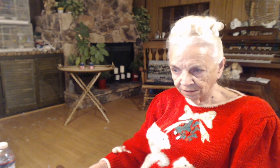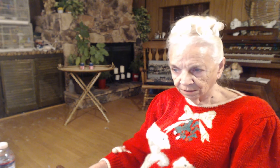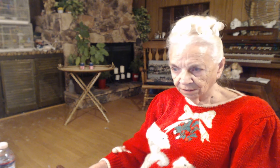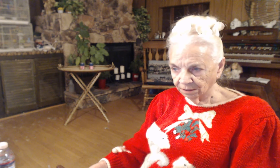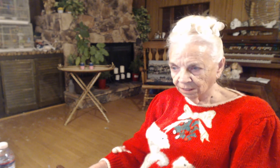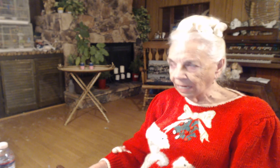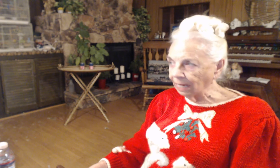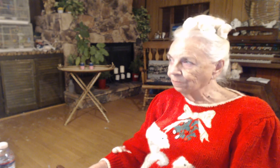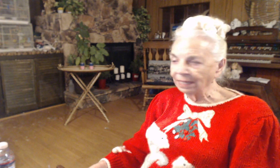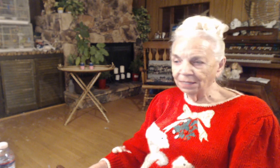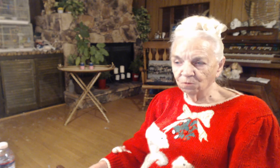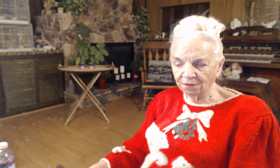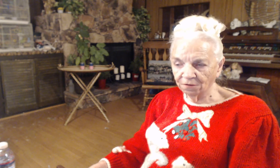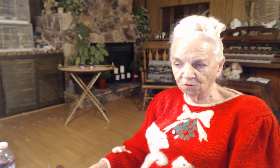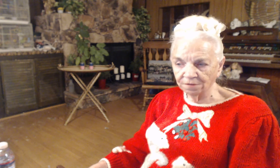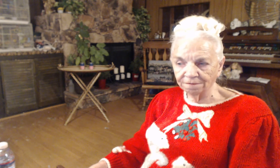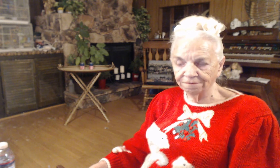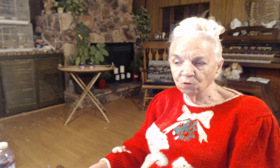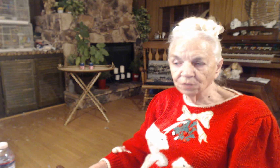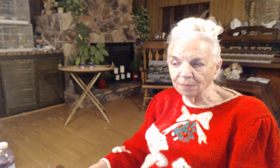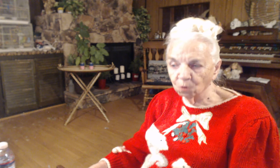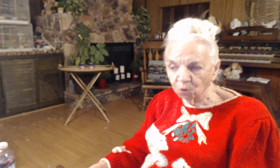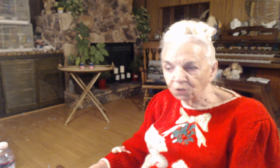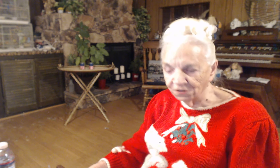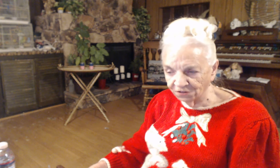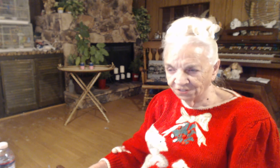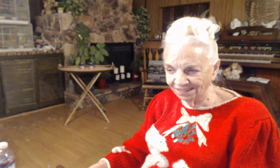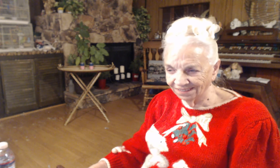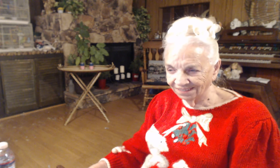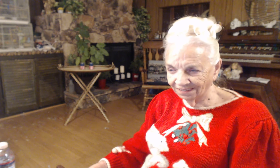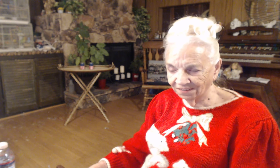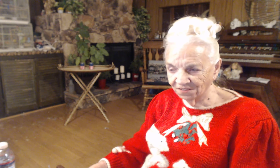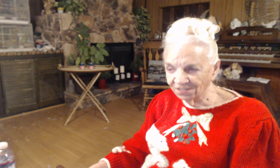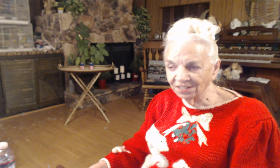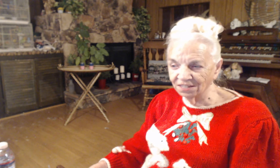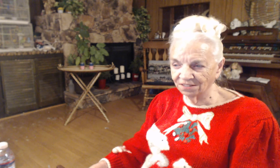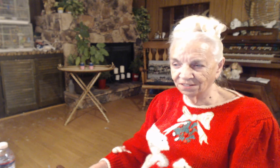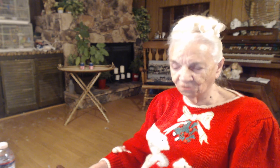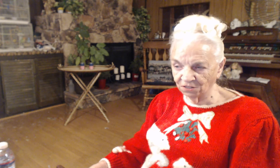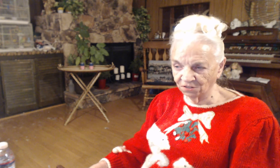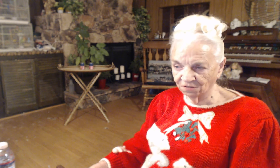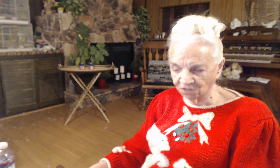I played one of those fold up organs. On the city streets of Chicago.